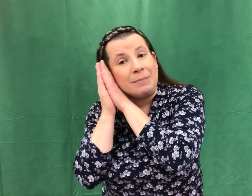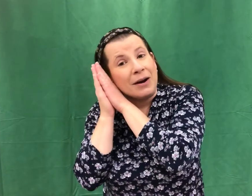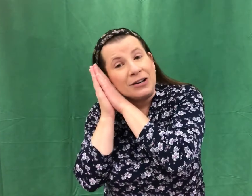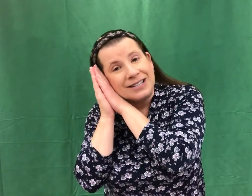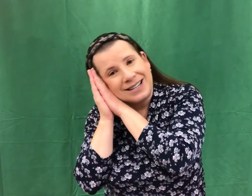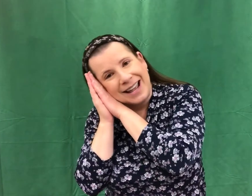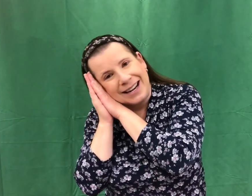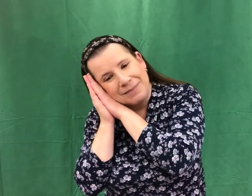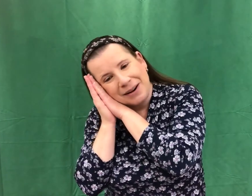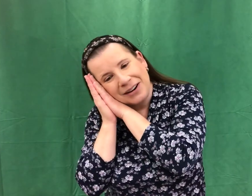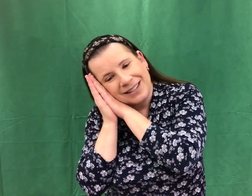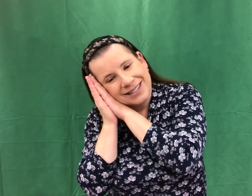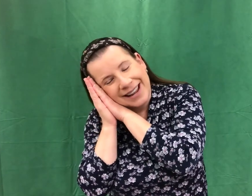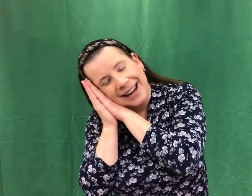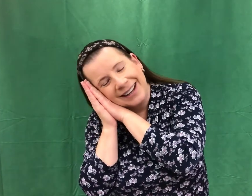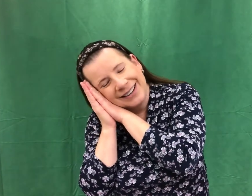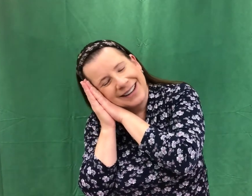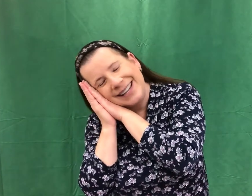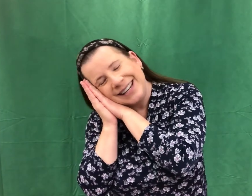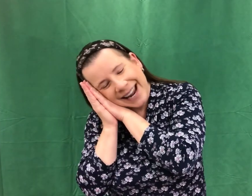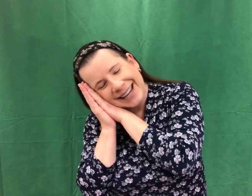bear, teddy bear, say good night.